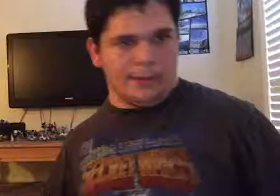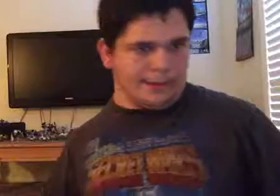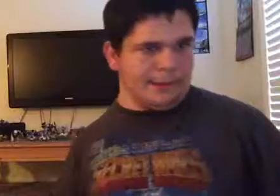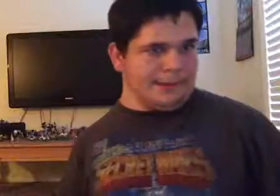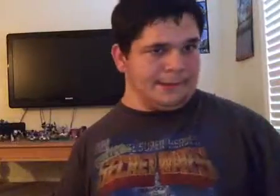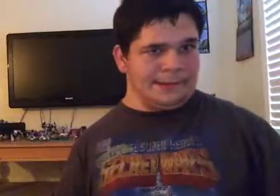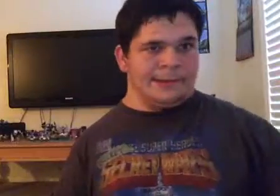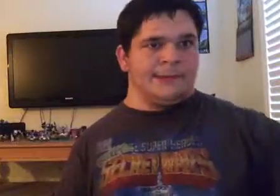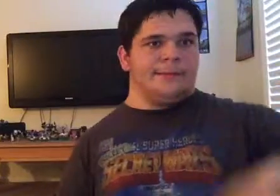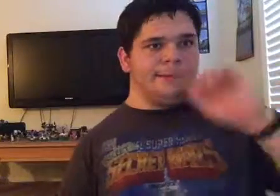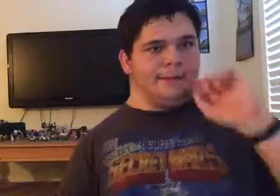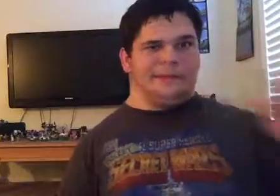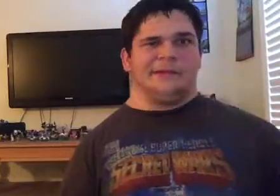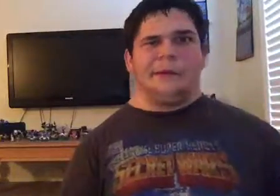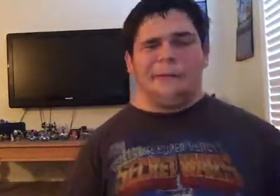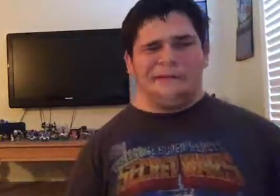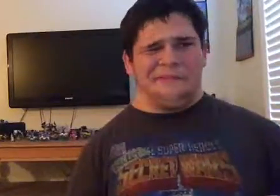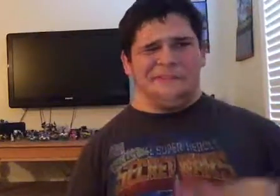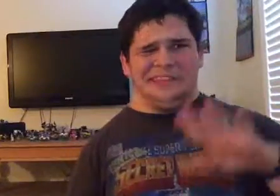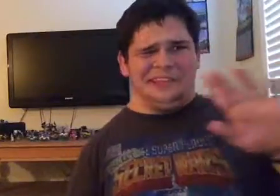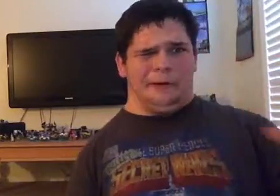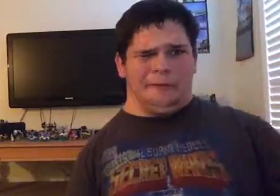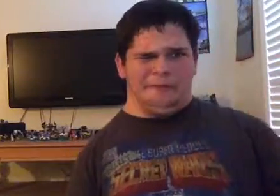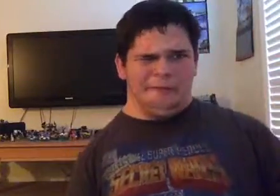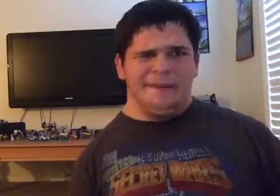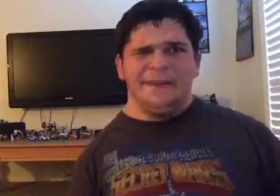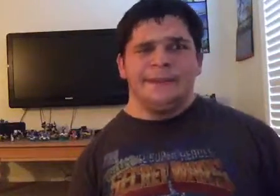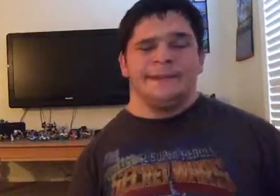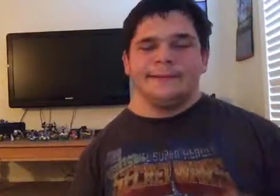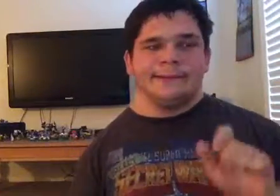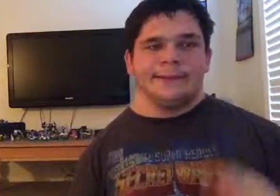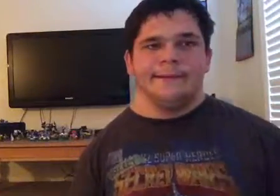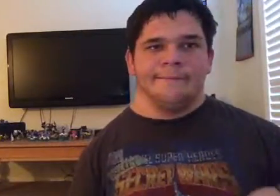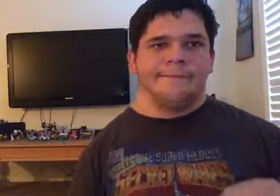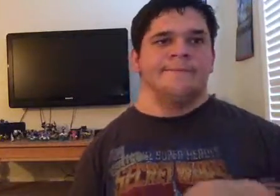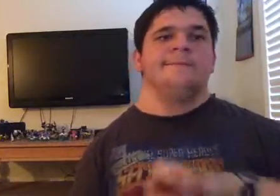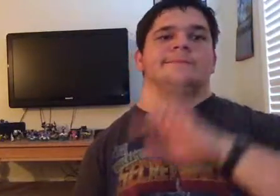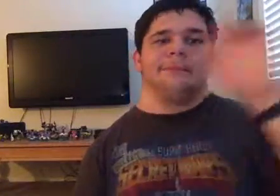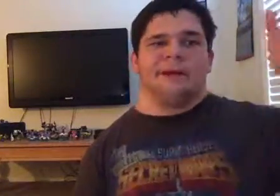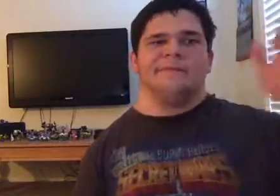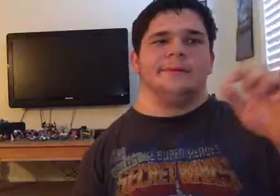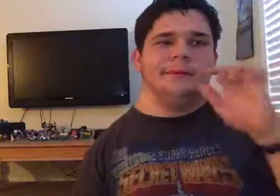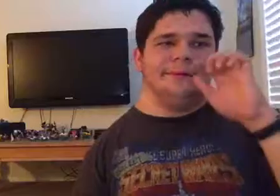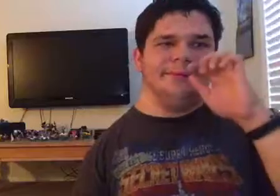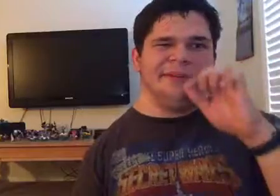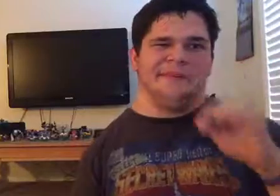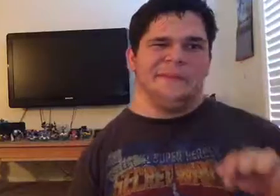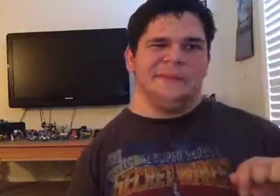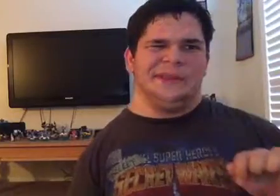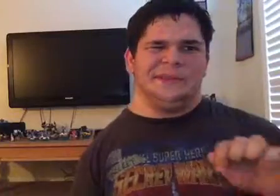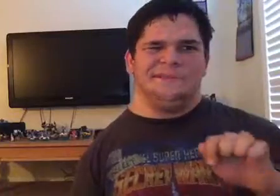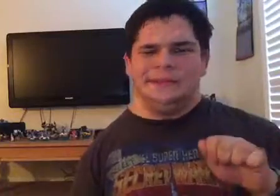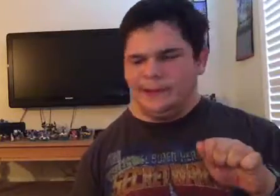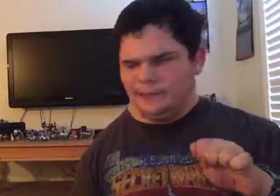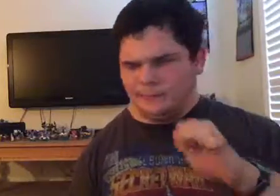Hey guys, I just got back from being called 3, so it's for a new recording of video.